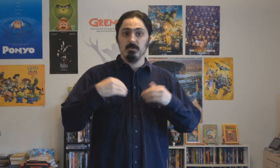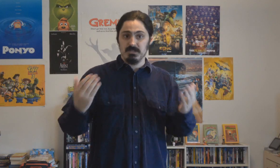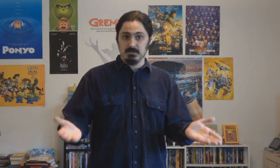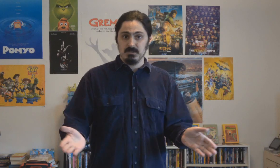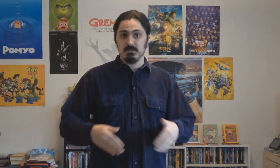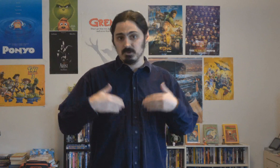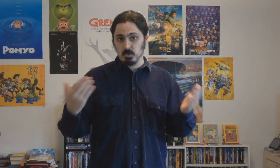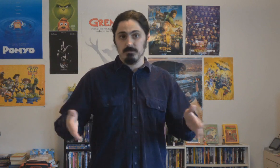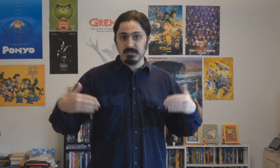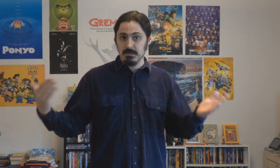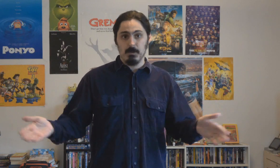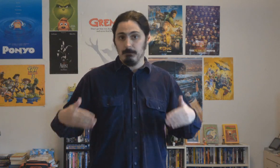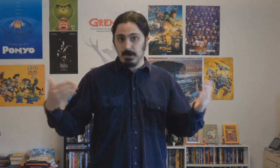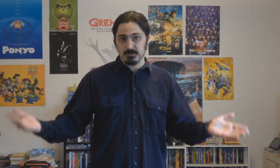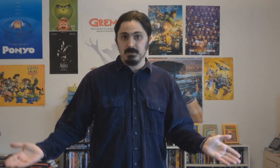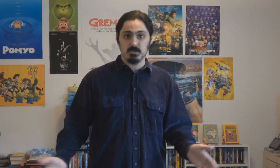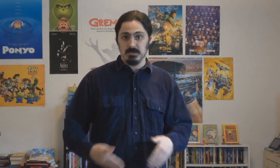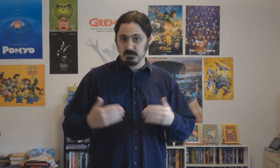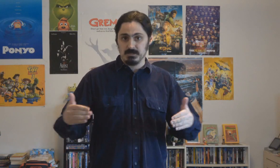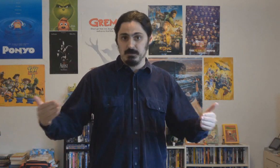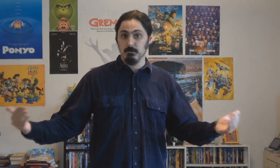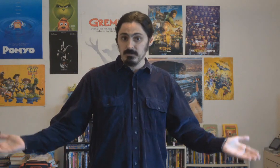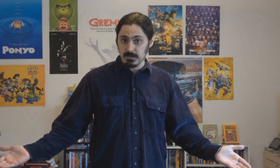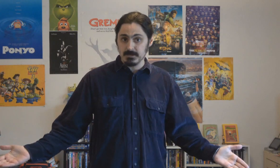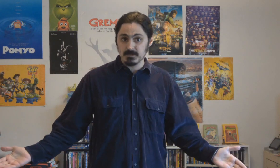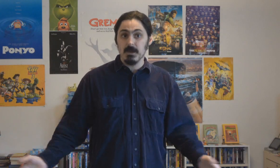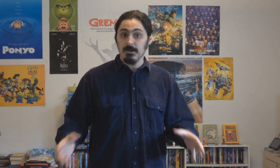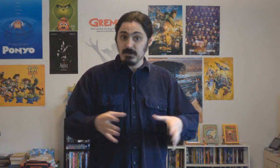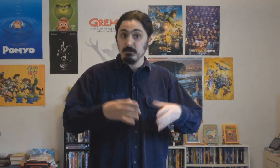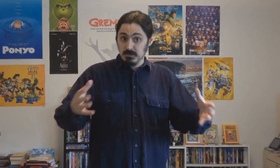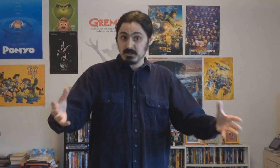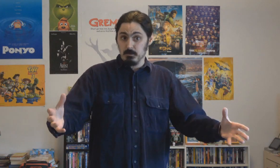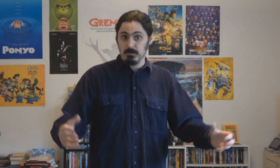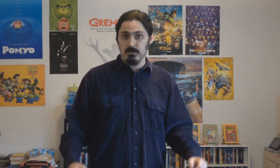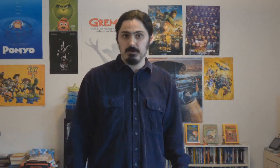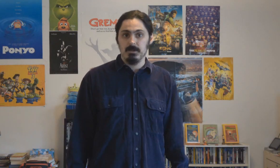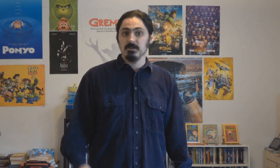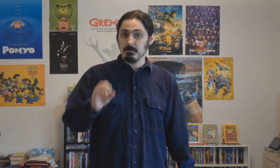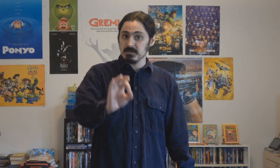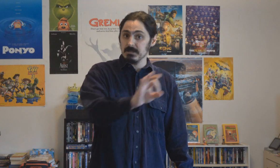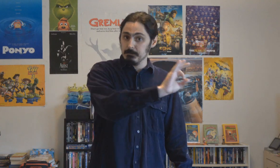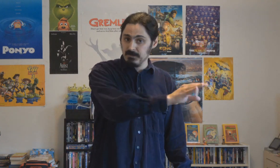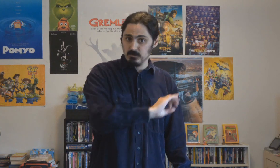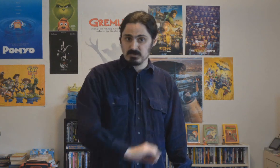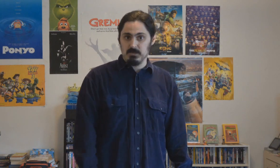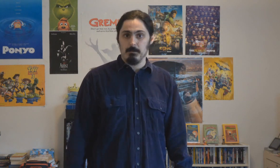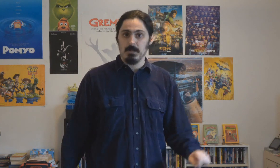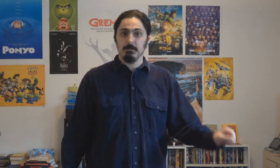mostly consists of the sort of teeny bop-pop songs we expect to be in a movie like this, I found them listenable enough. There's a particularly pivotal scene where Miley